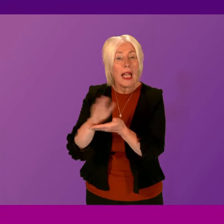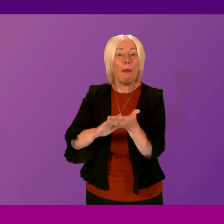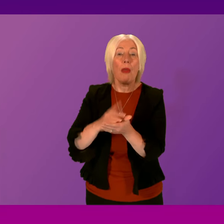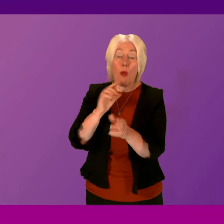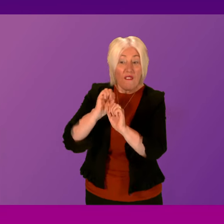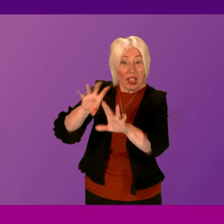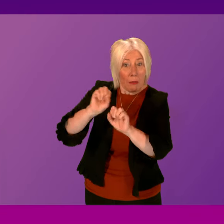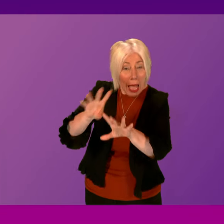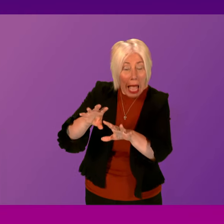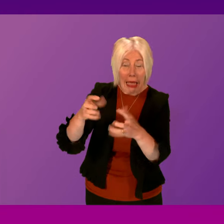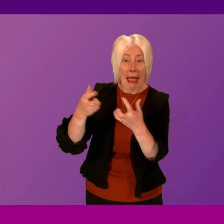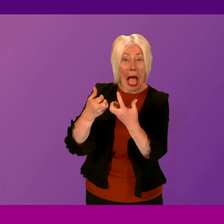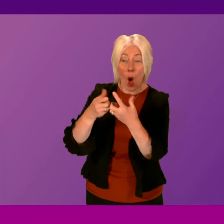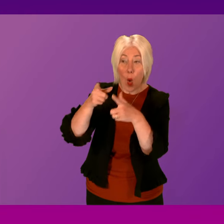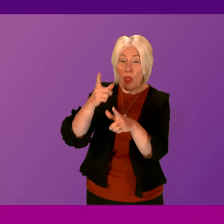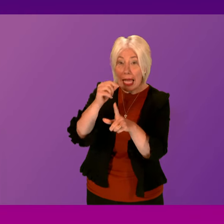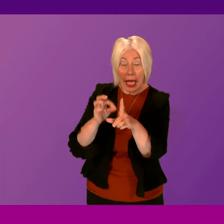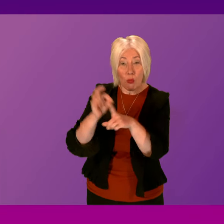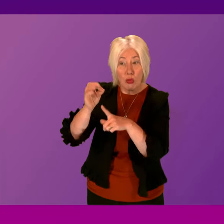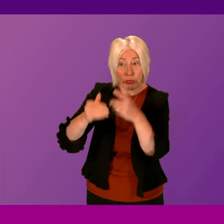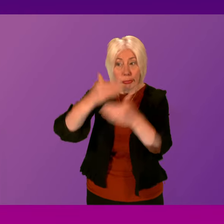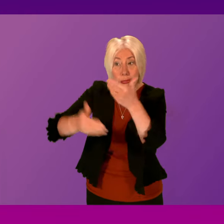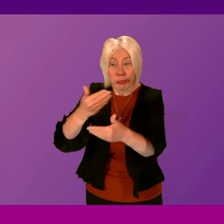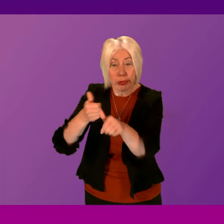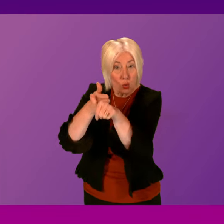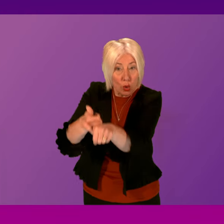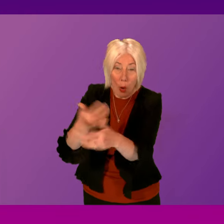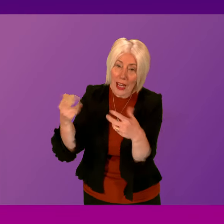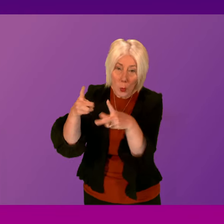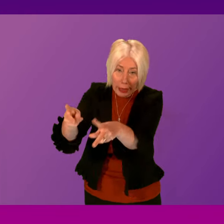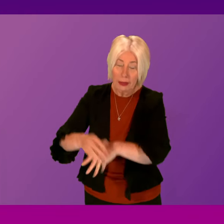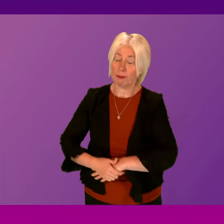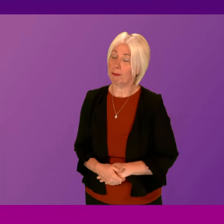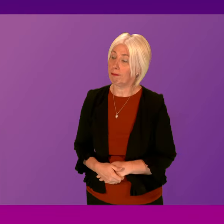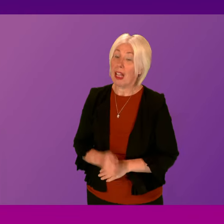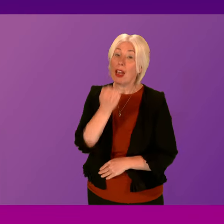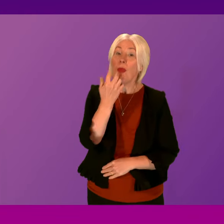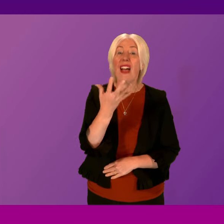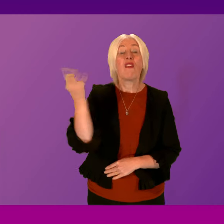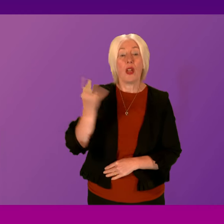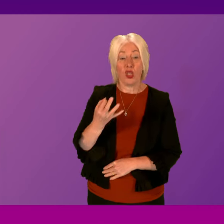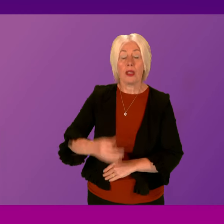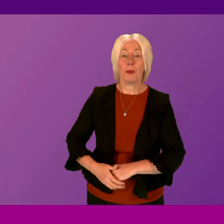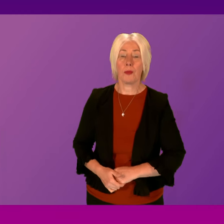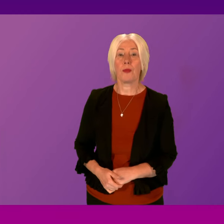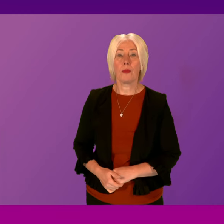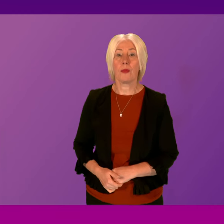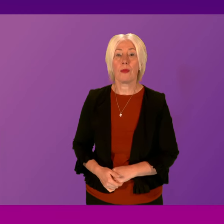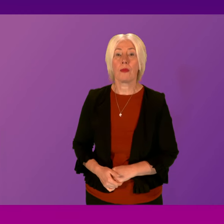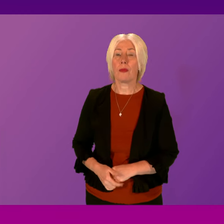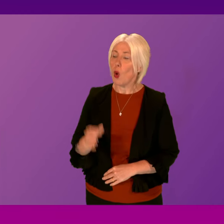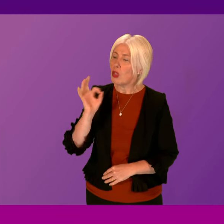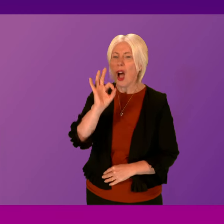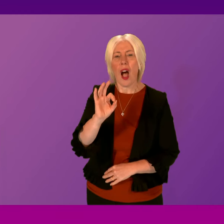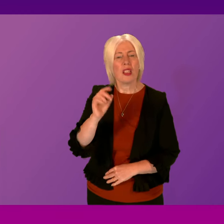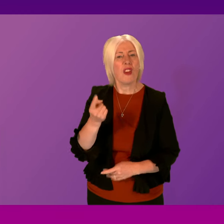in order to see how better we can support them. Question number five, Jamie Green. Thank you. Sorry, officer. To ask